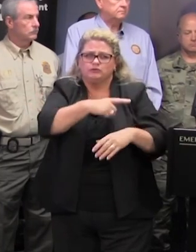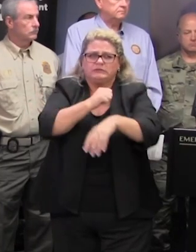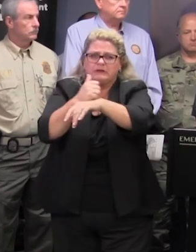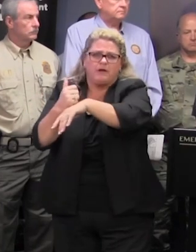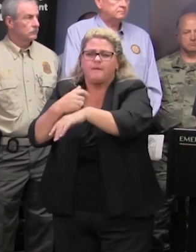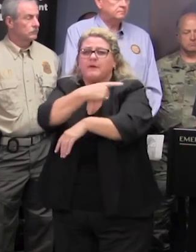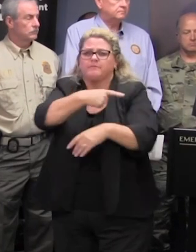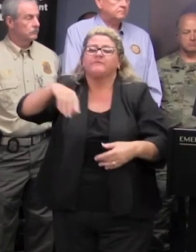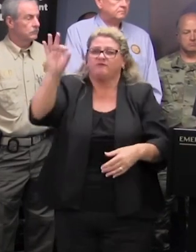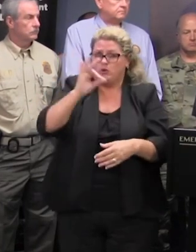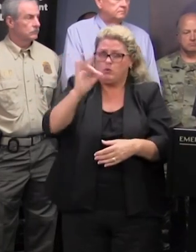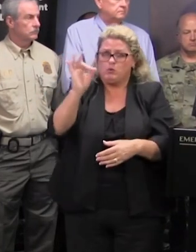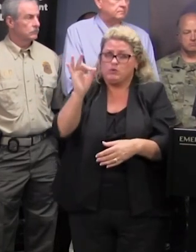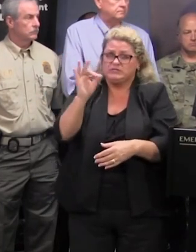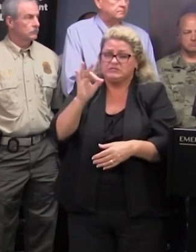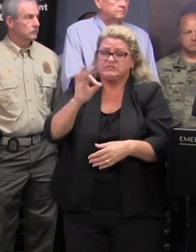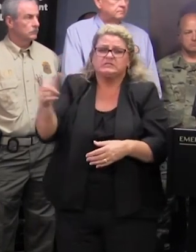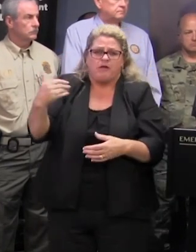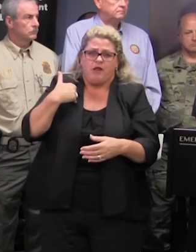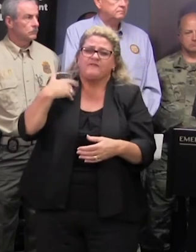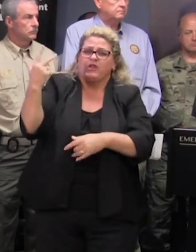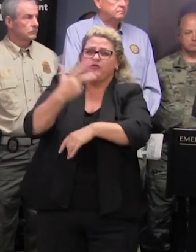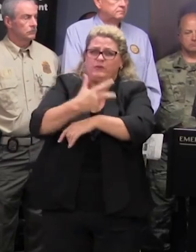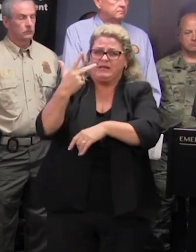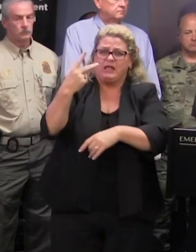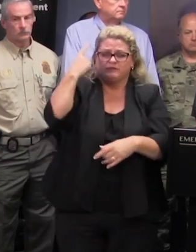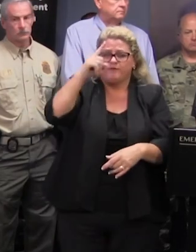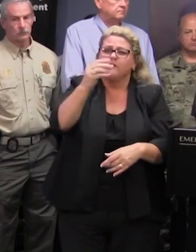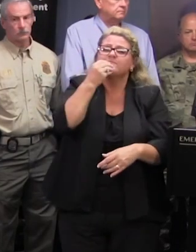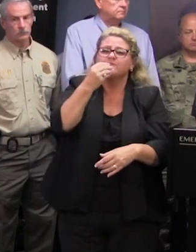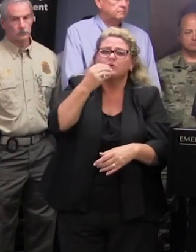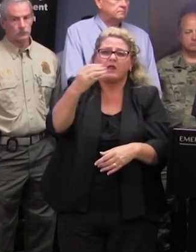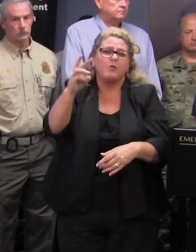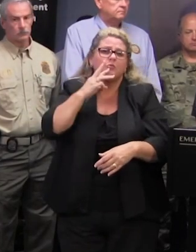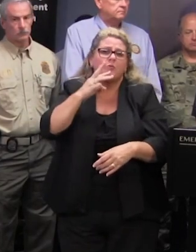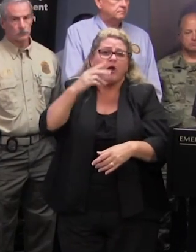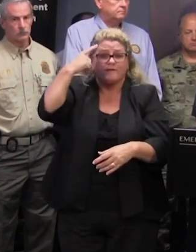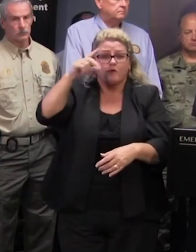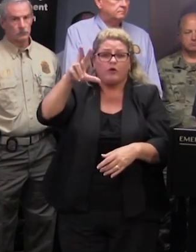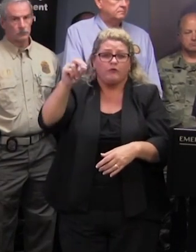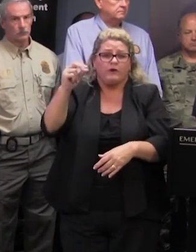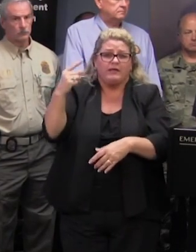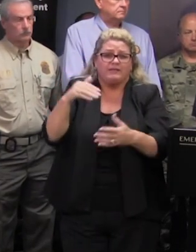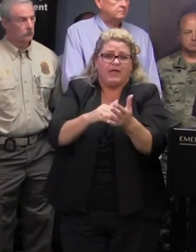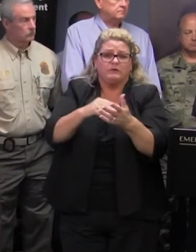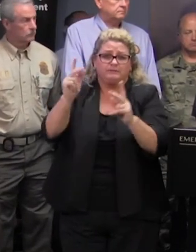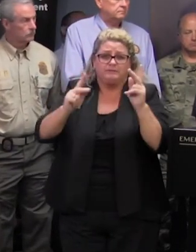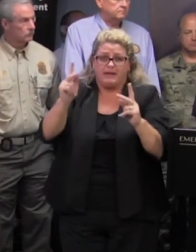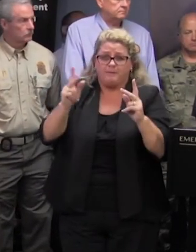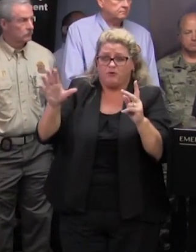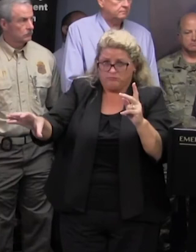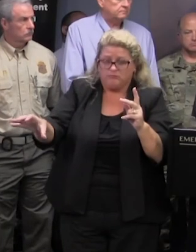in florence uh they've got three days uh food and water for 30 000 people uh we've we've got a